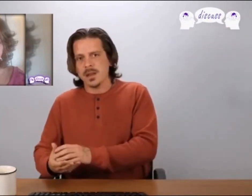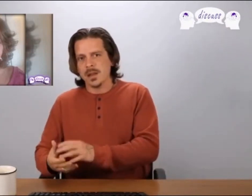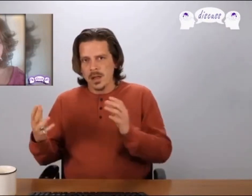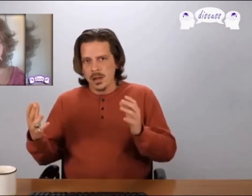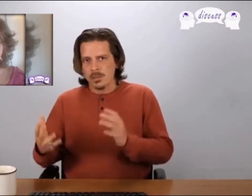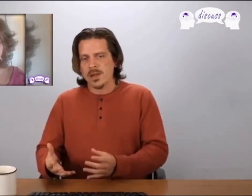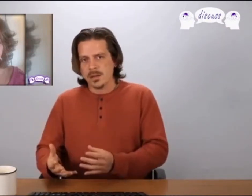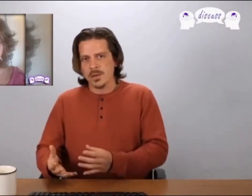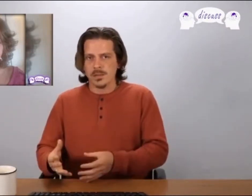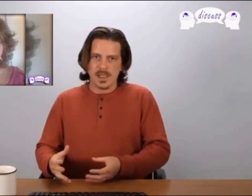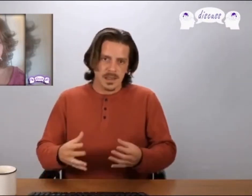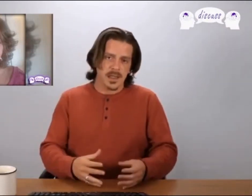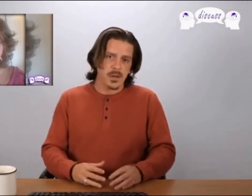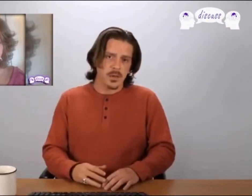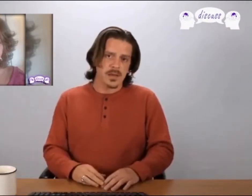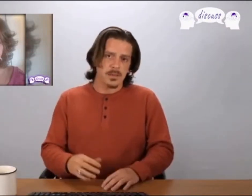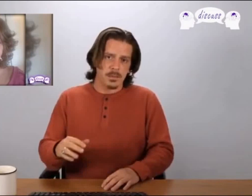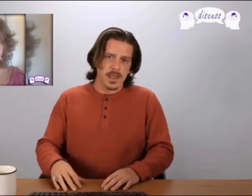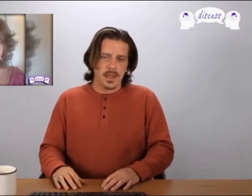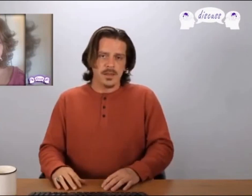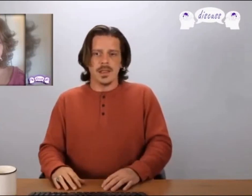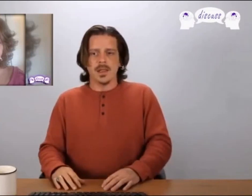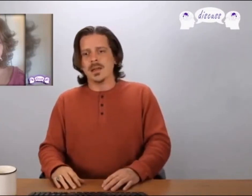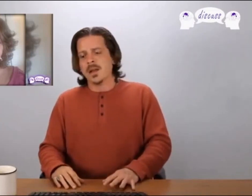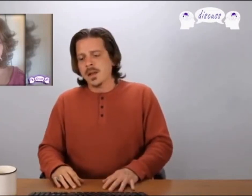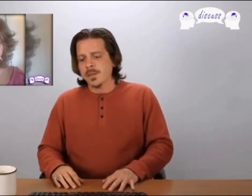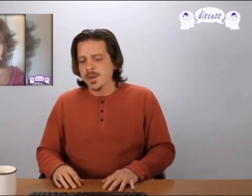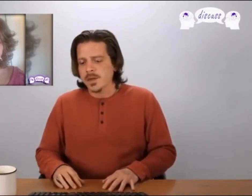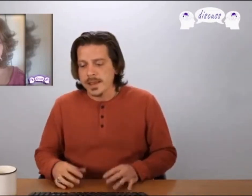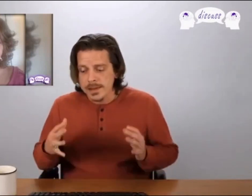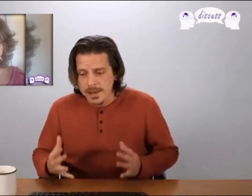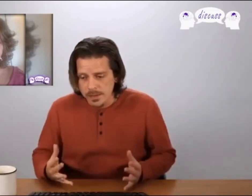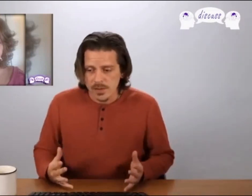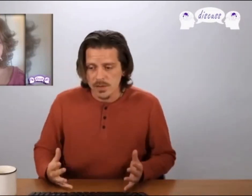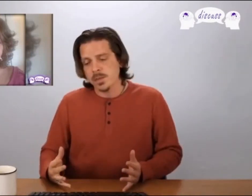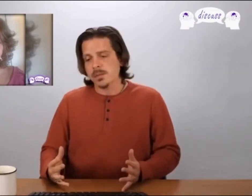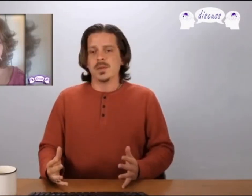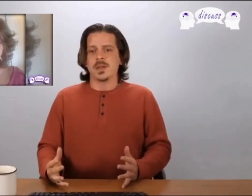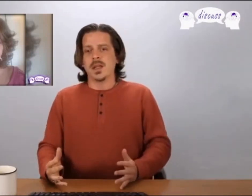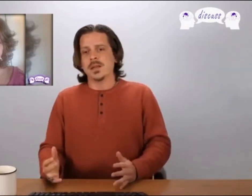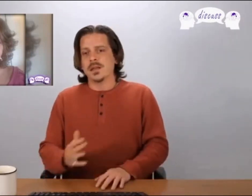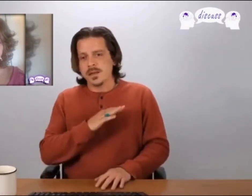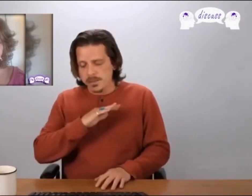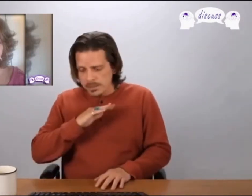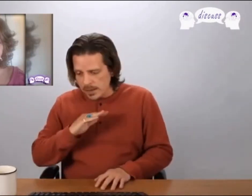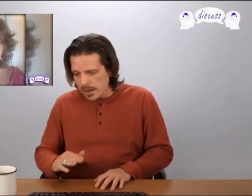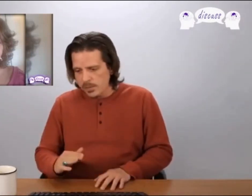possible domestic terrorists by the FBI so this is actually a super important case it's a lot more